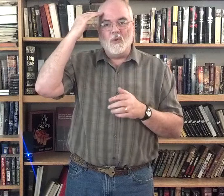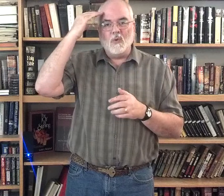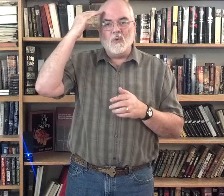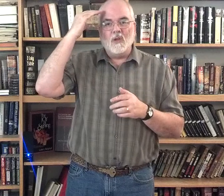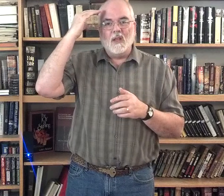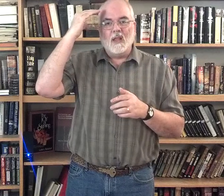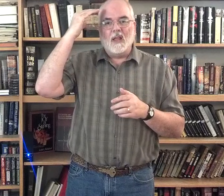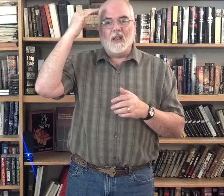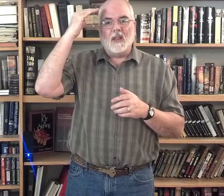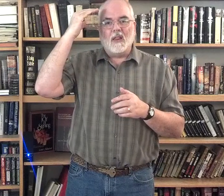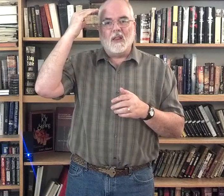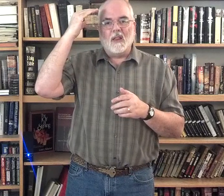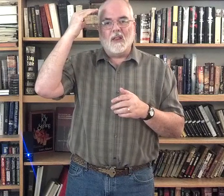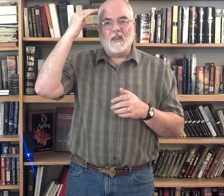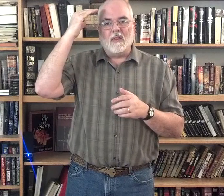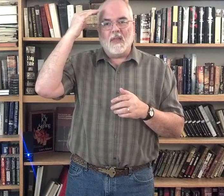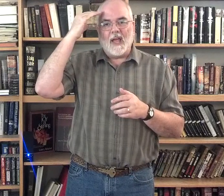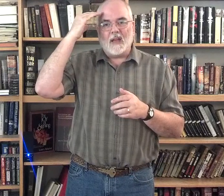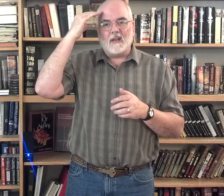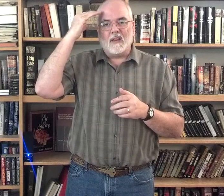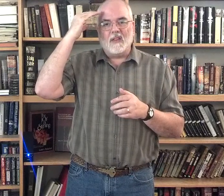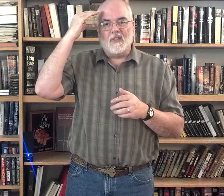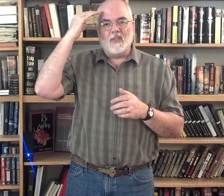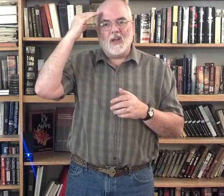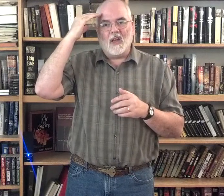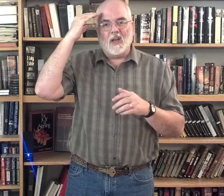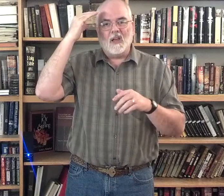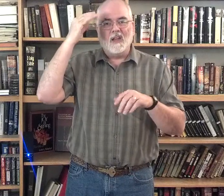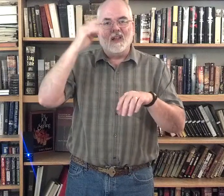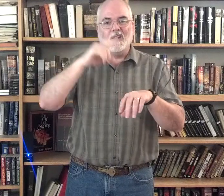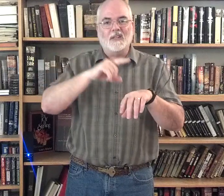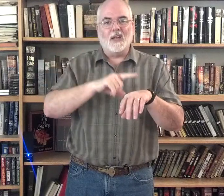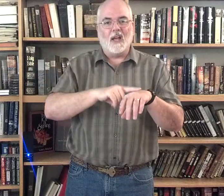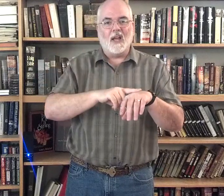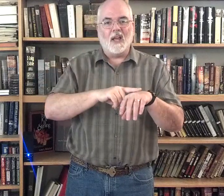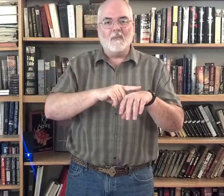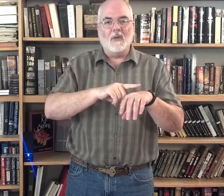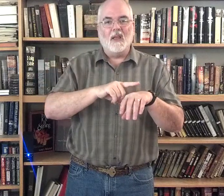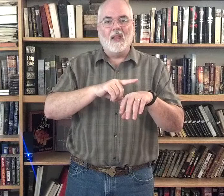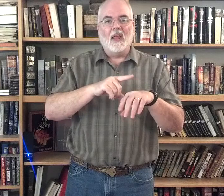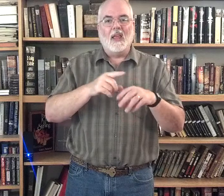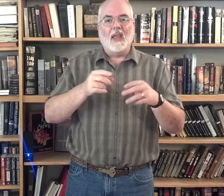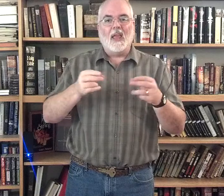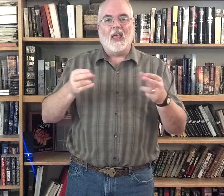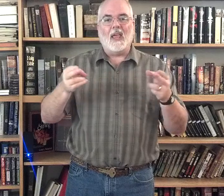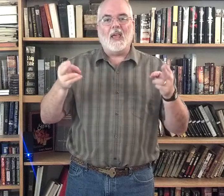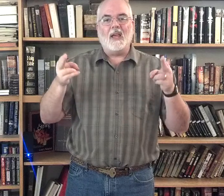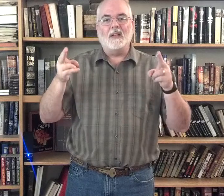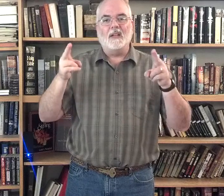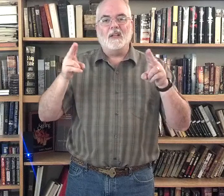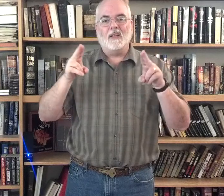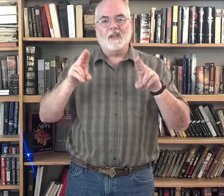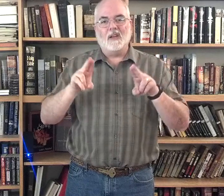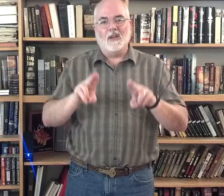that the time had come.